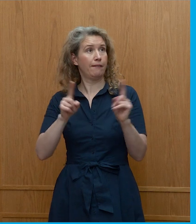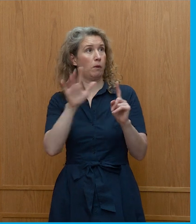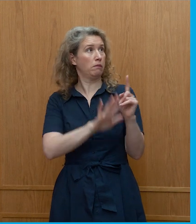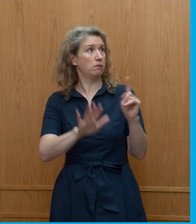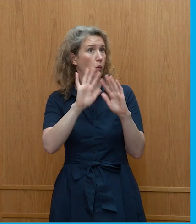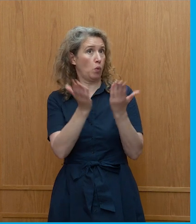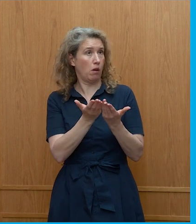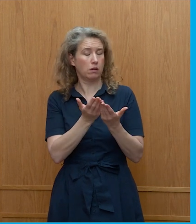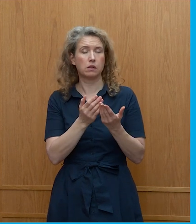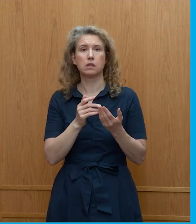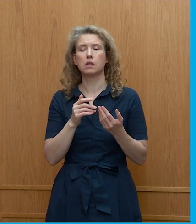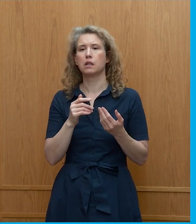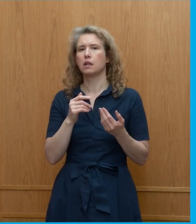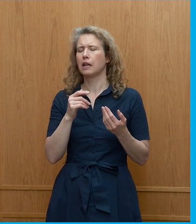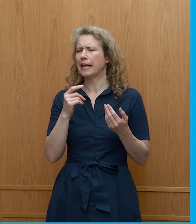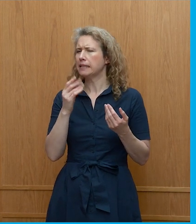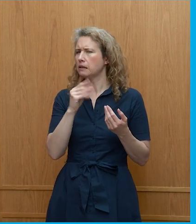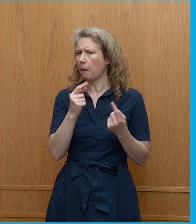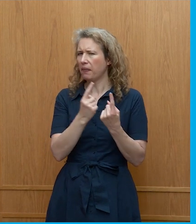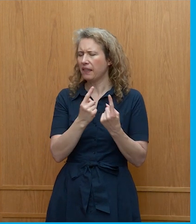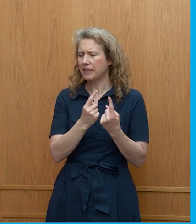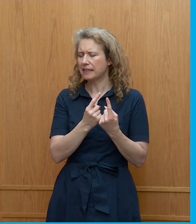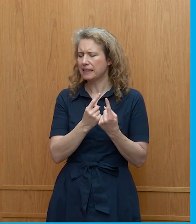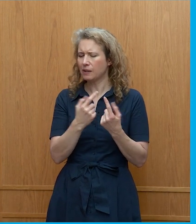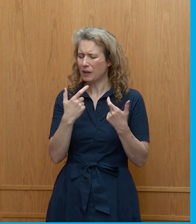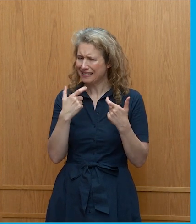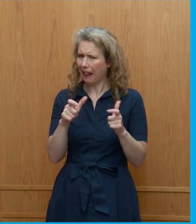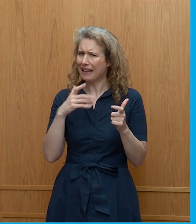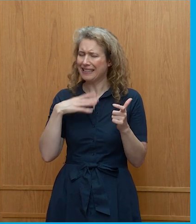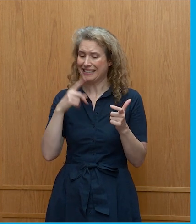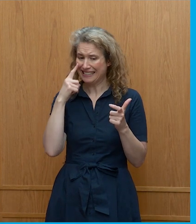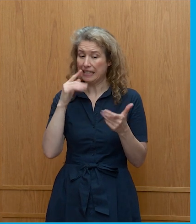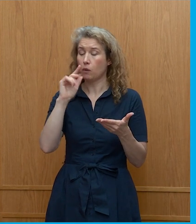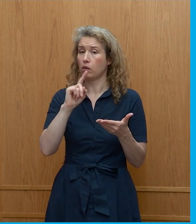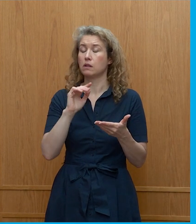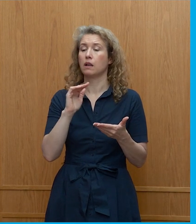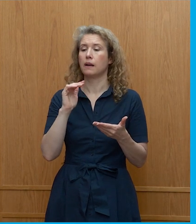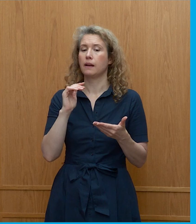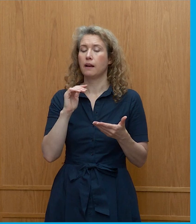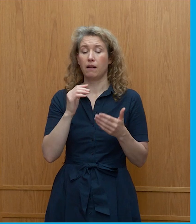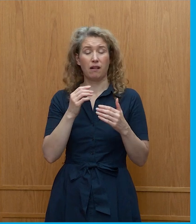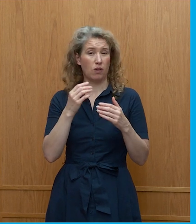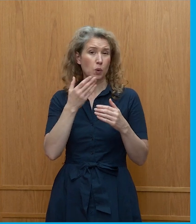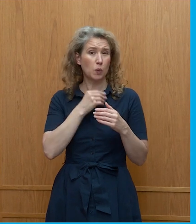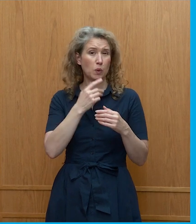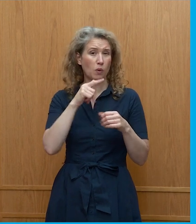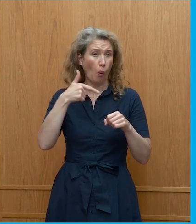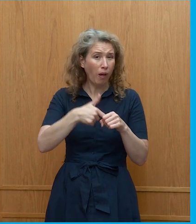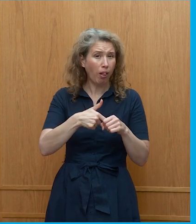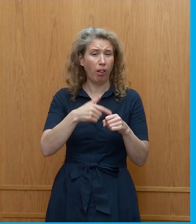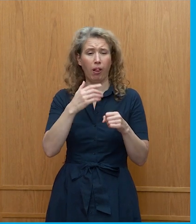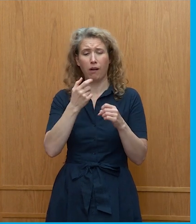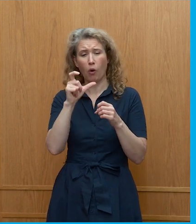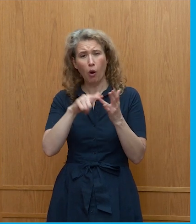the areas where we still need to see reduction of fossil fuel, electricity